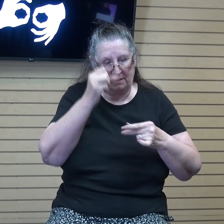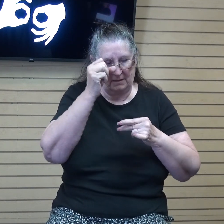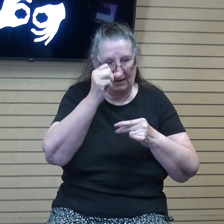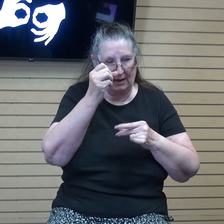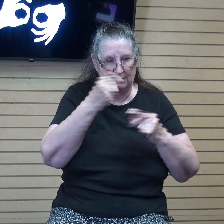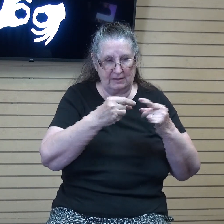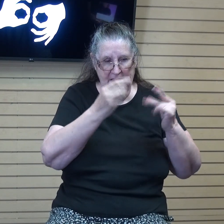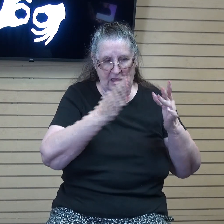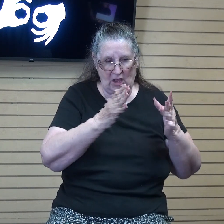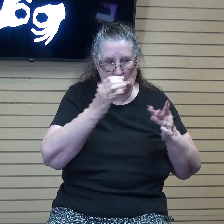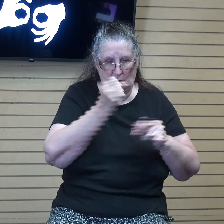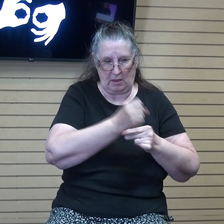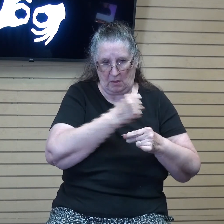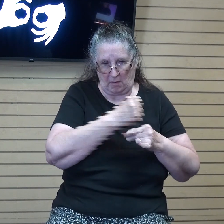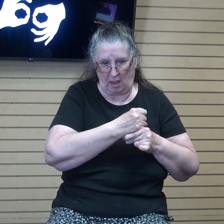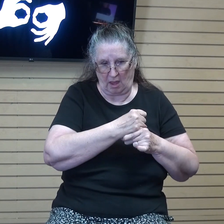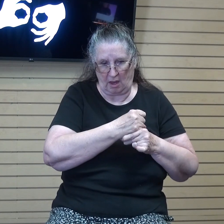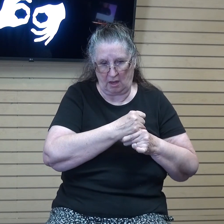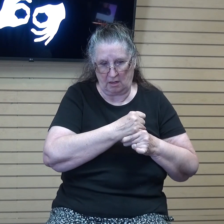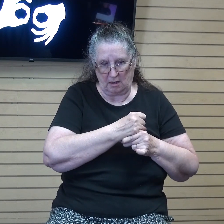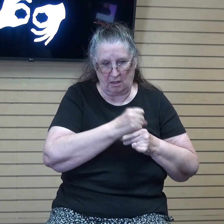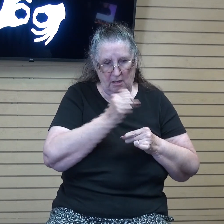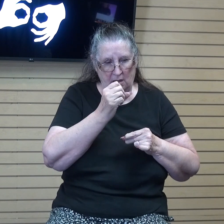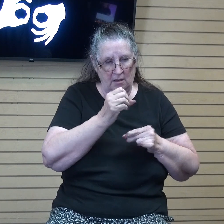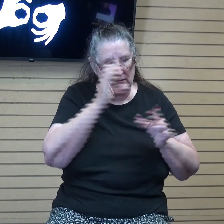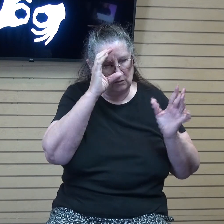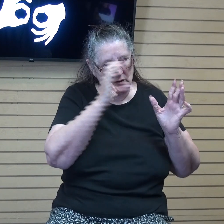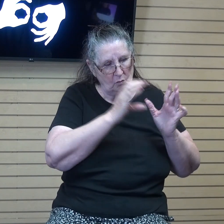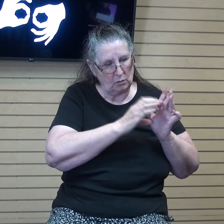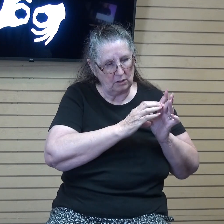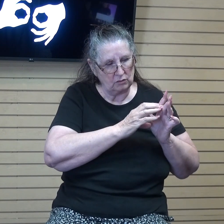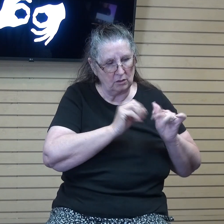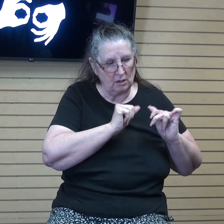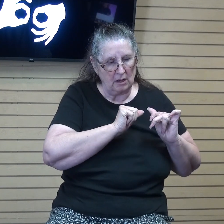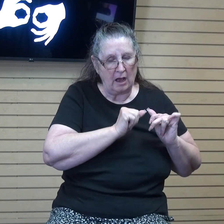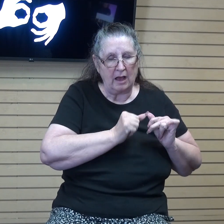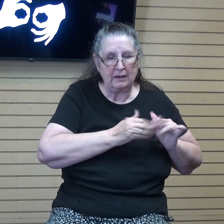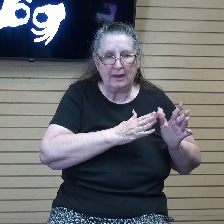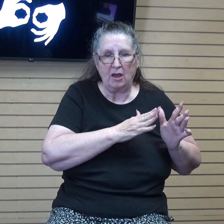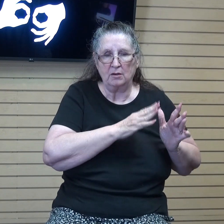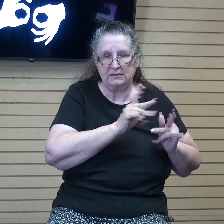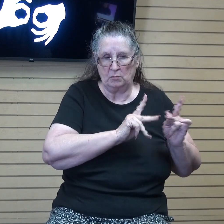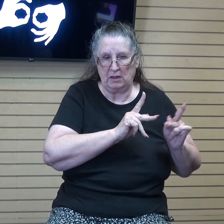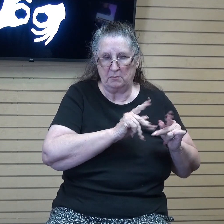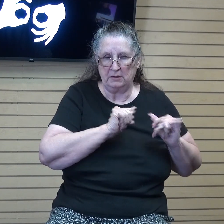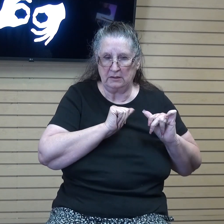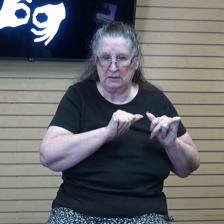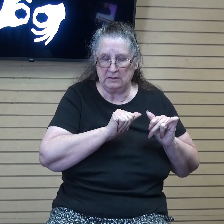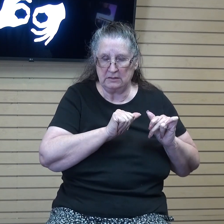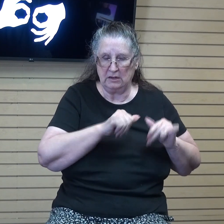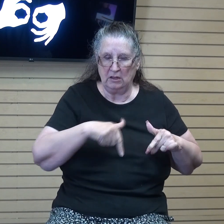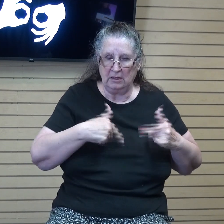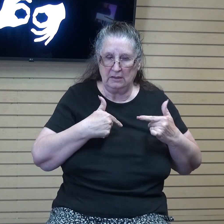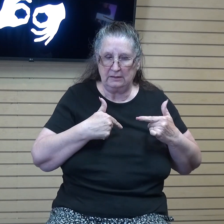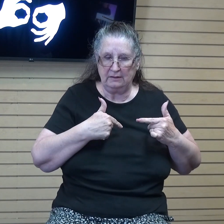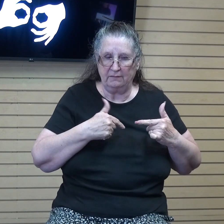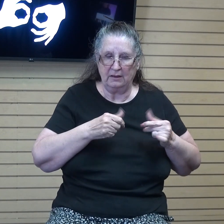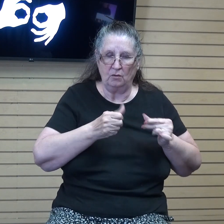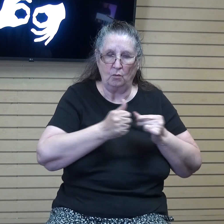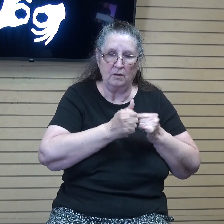image is intended to allow people to continue living in their sin, but still believe that they have salvation when in fact they do not.